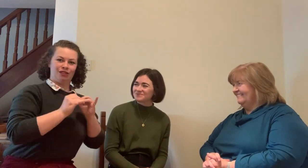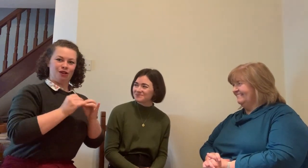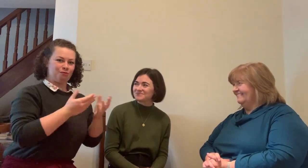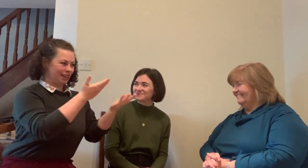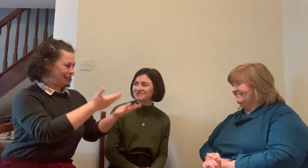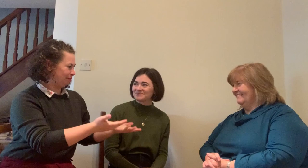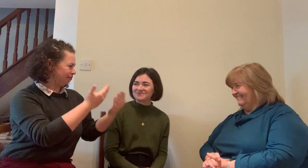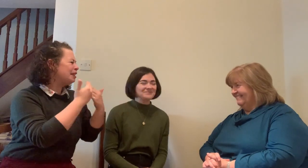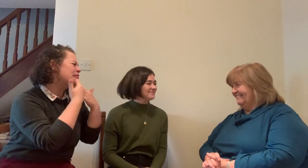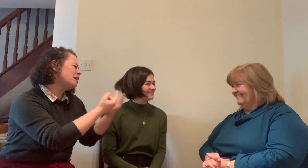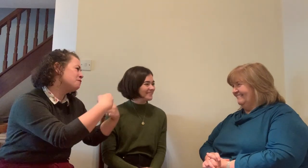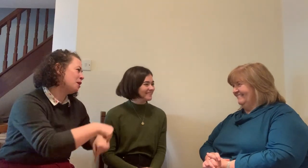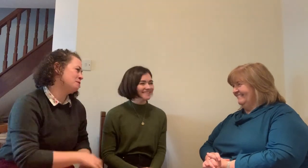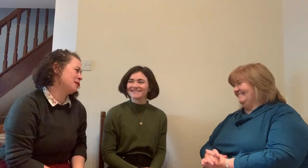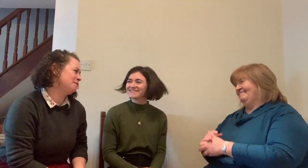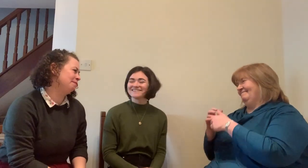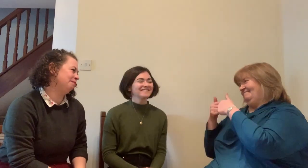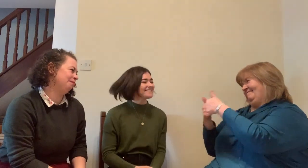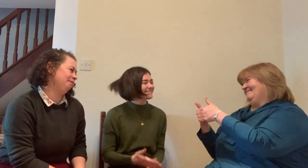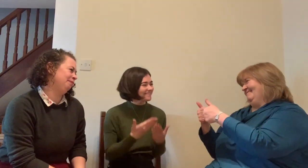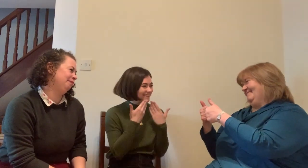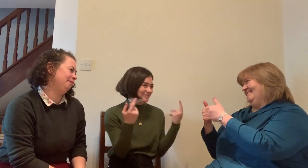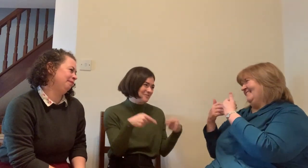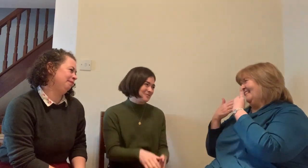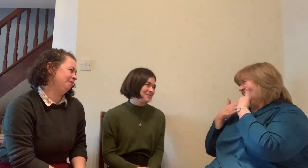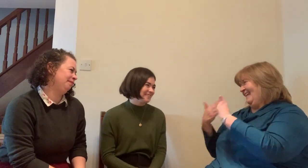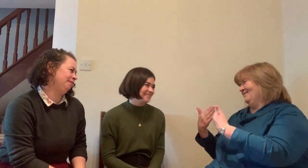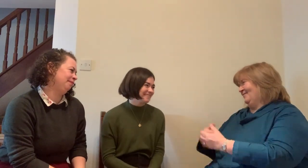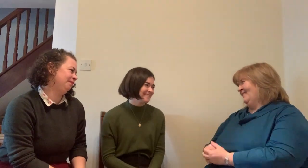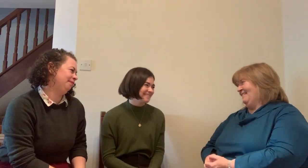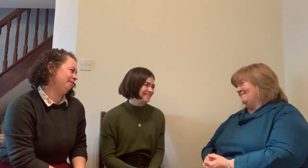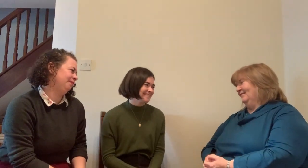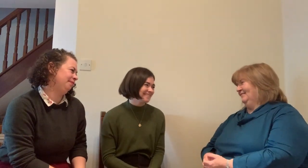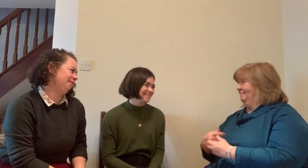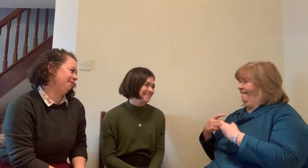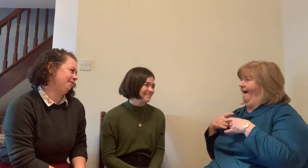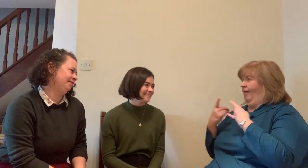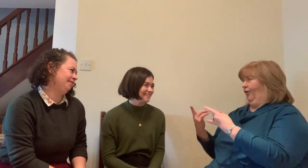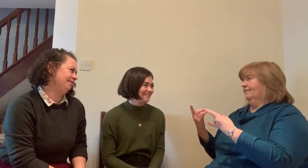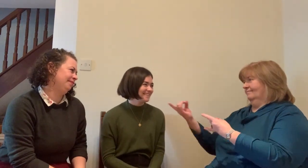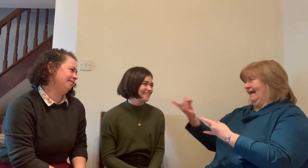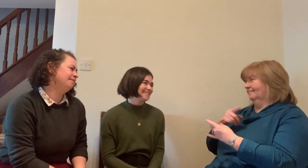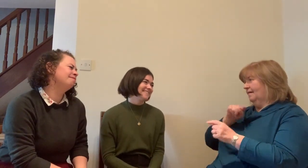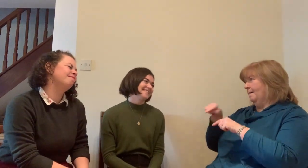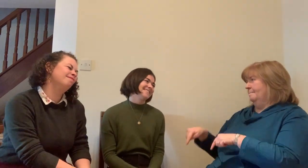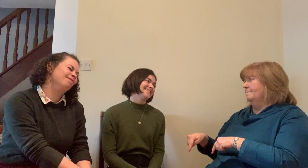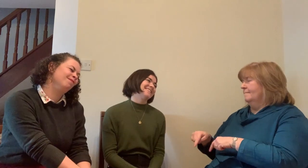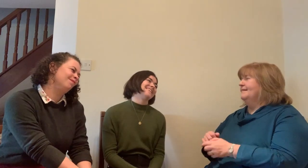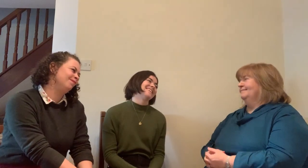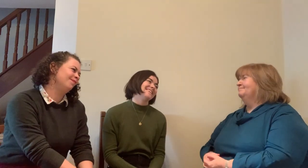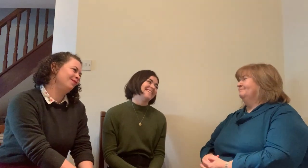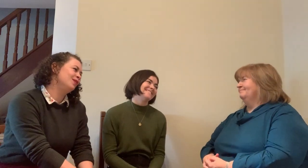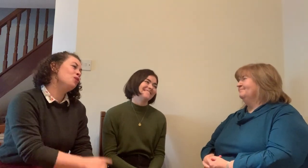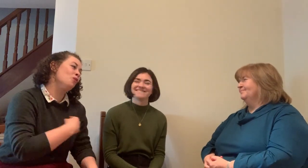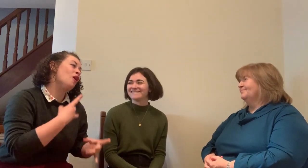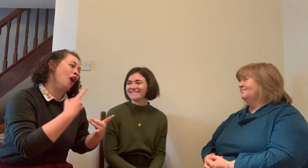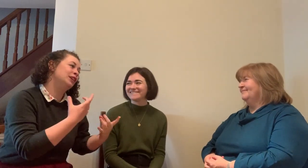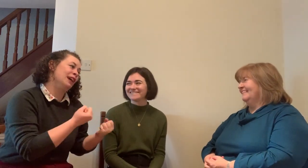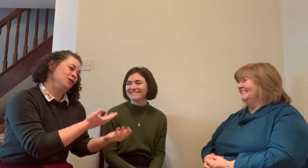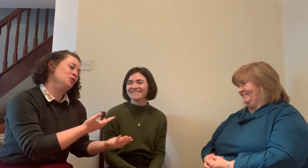was like, oh, The Lean. That was it. Really good. Yeah, it was beautiful. It's nice. It's nice. Okay, shall we get going?